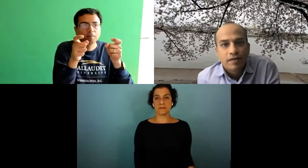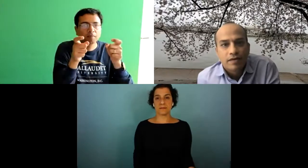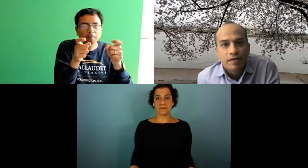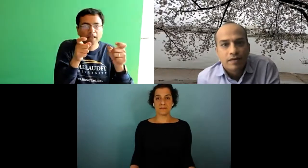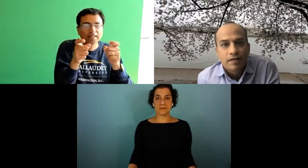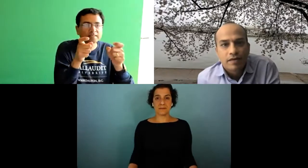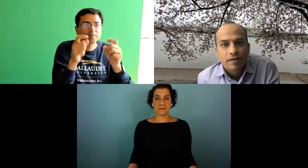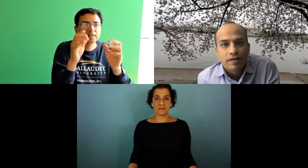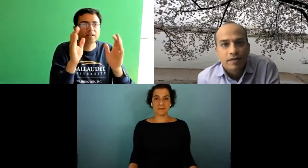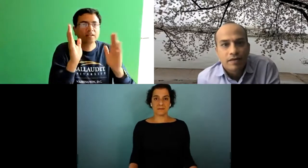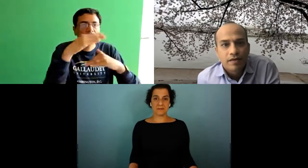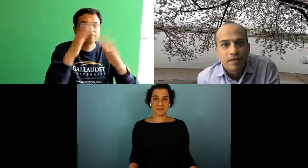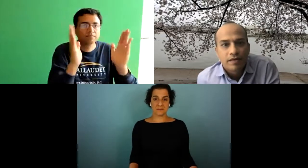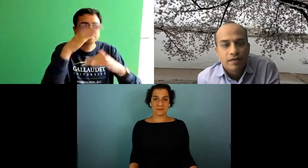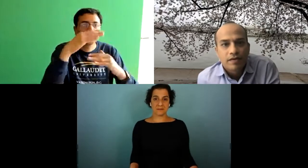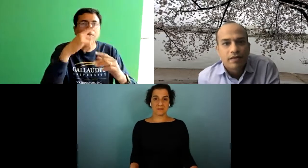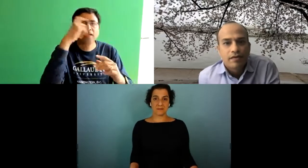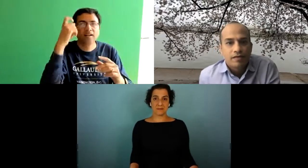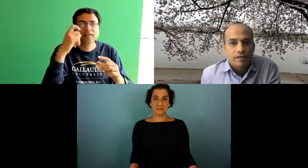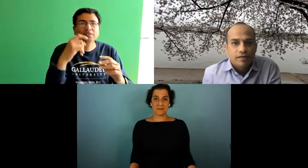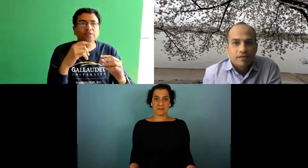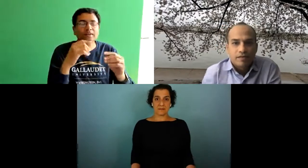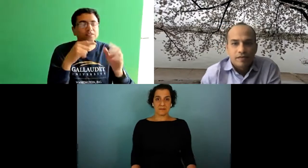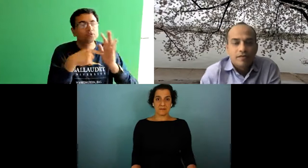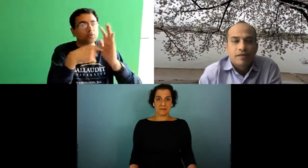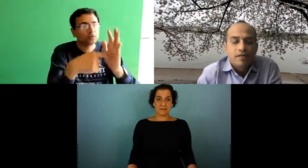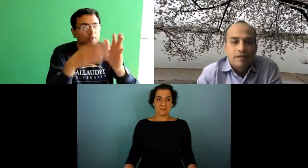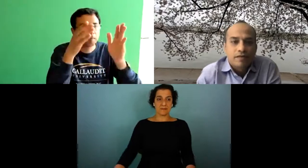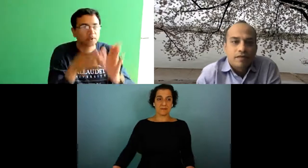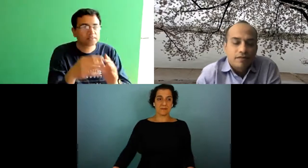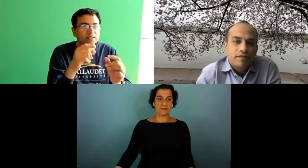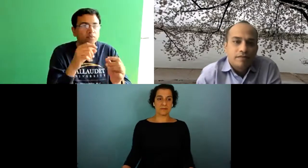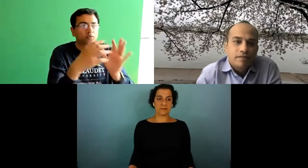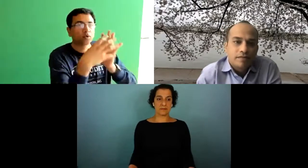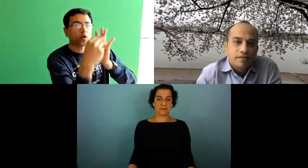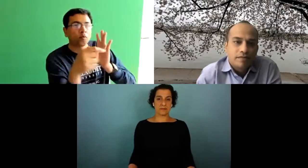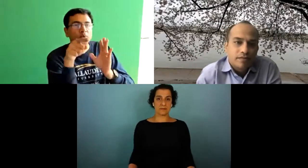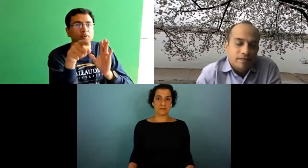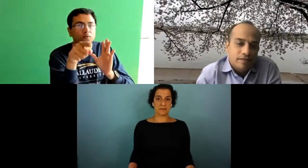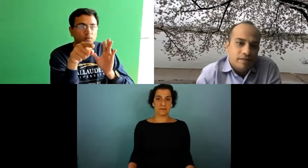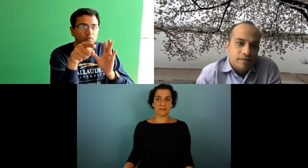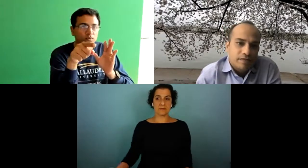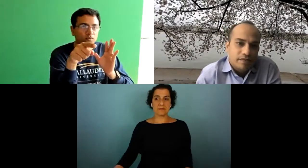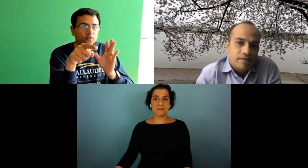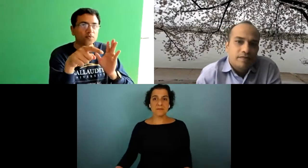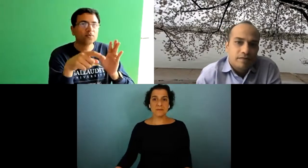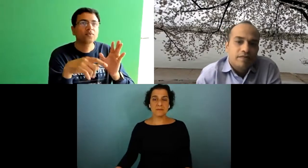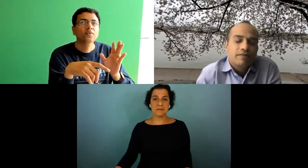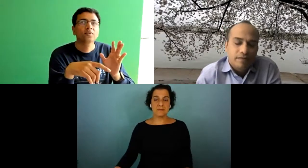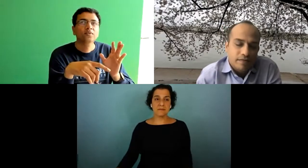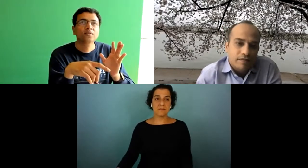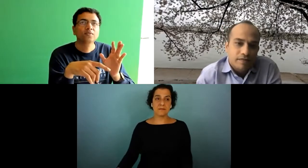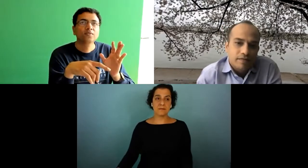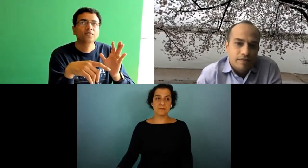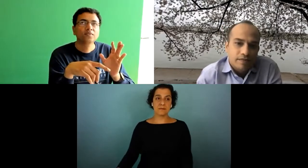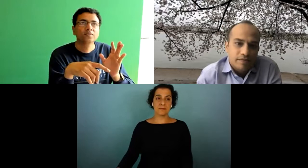you actually need to make sure that it's a pretty manageable amount of screen space for example